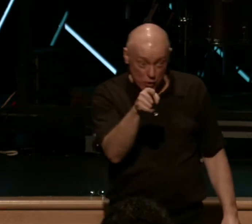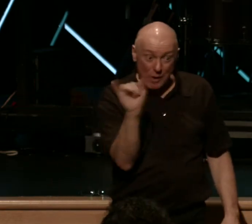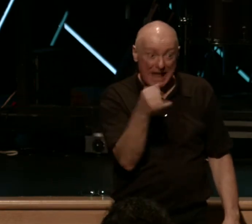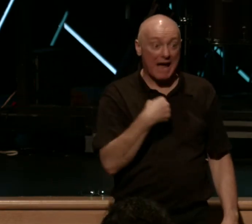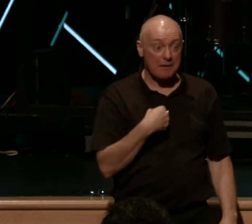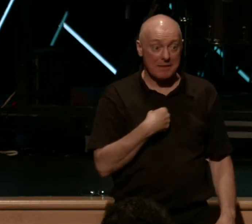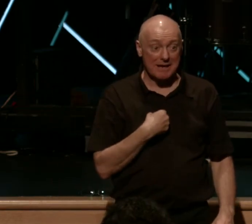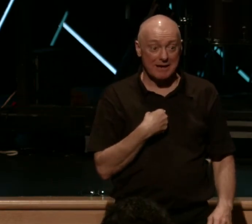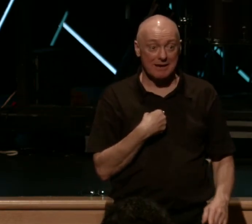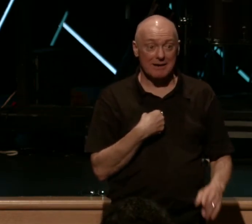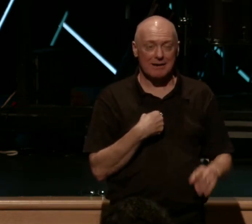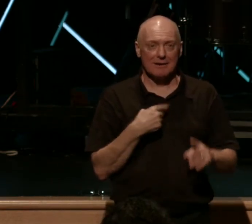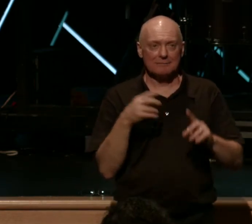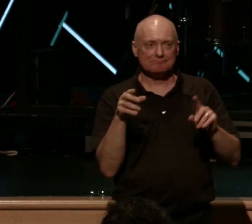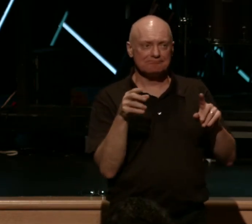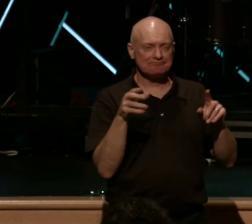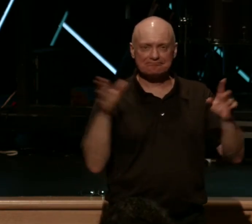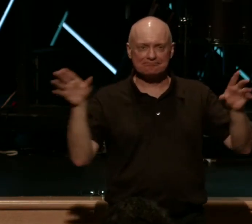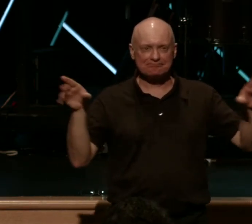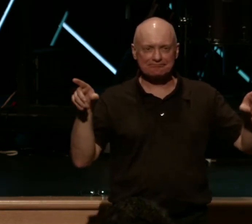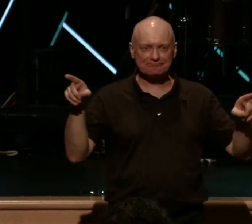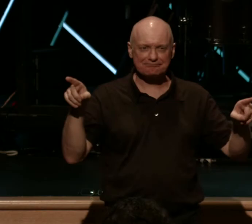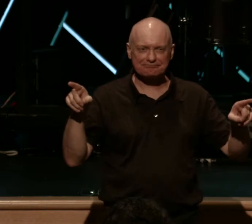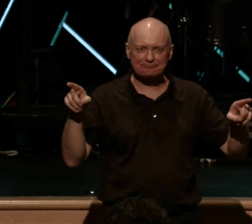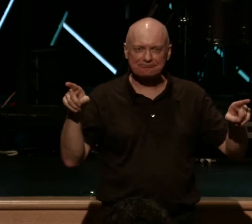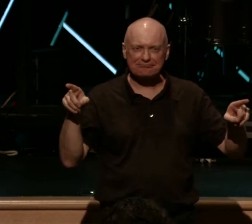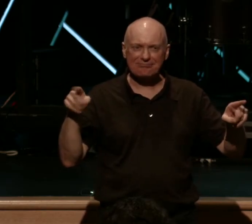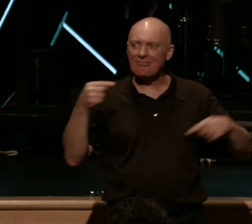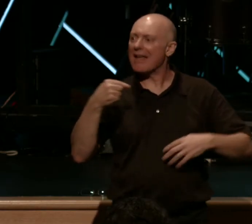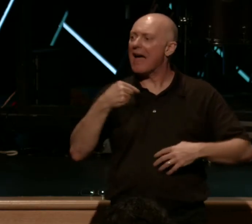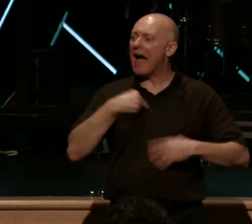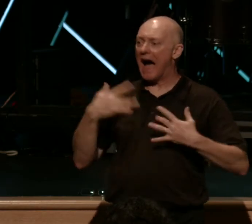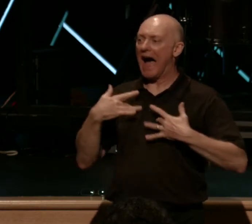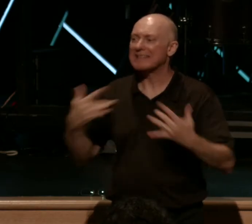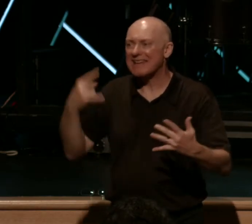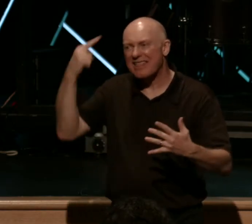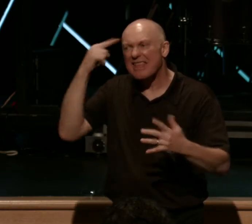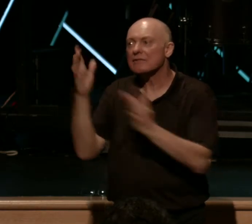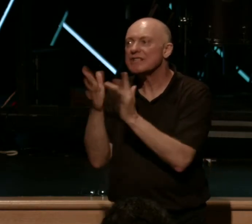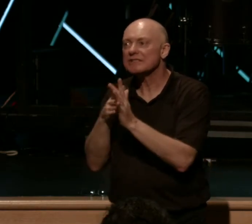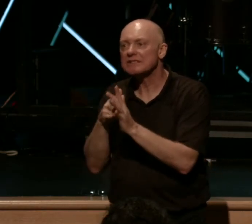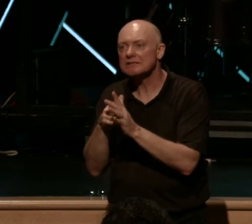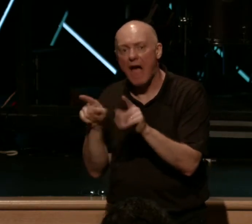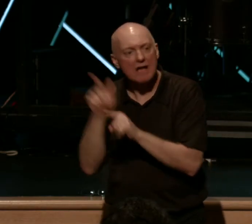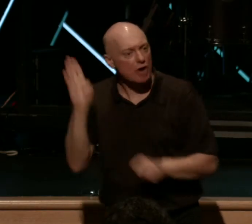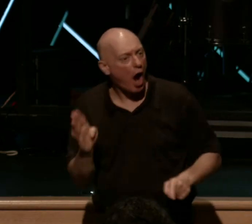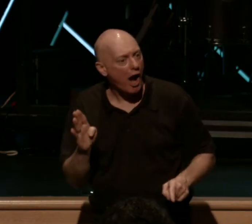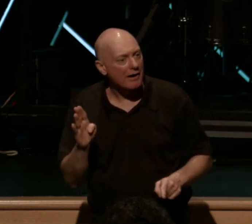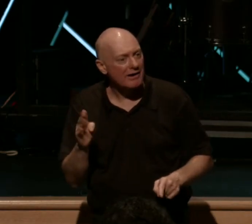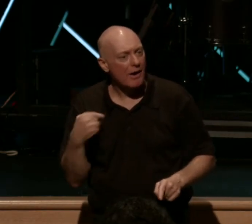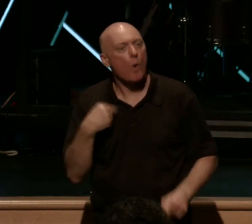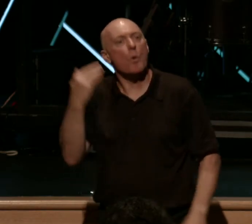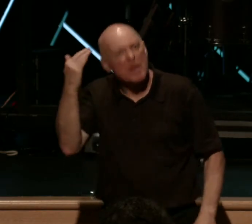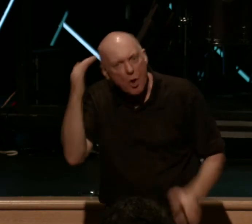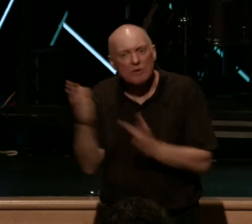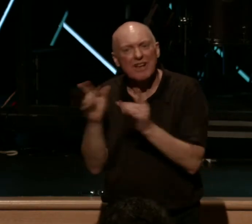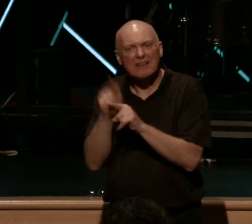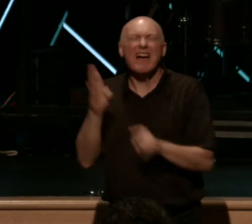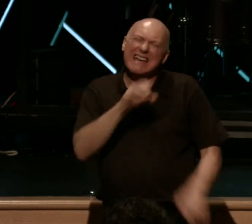the pendulum normally swings to all God. Because we know him as God. Yes, he was a man, but he's